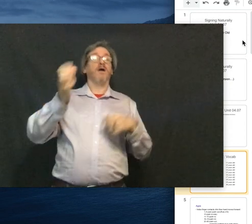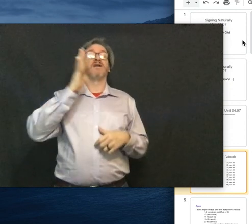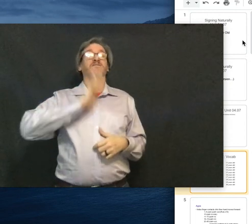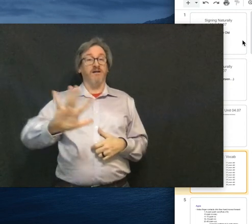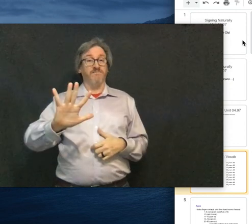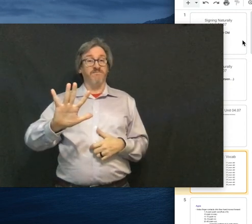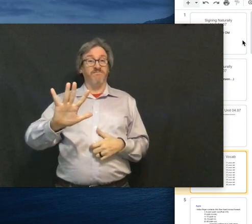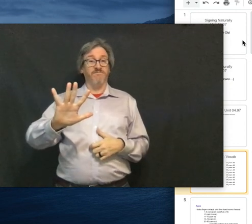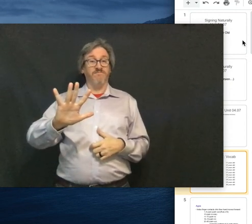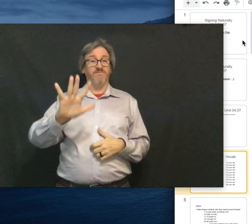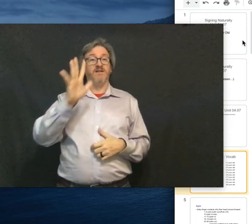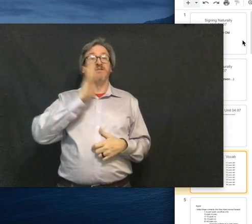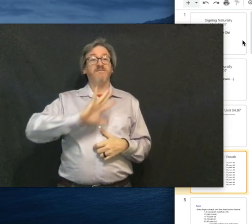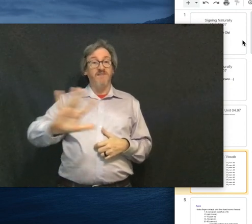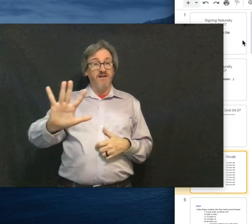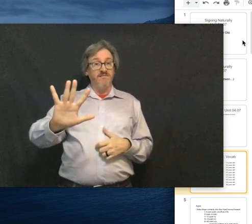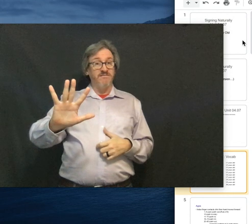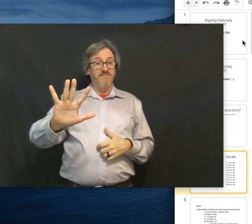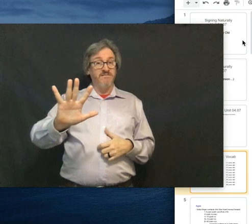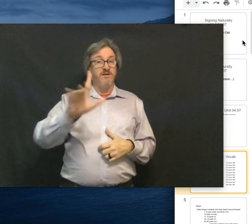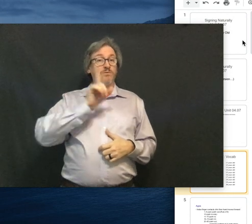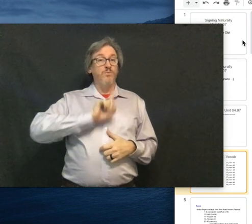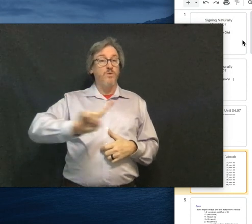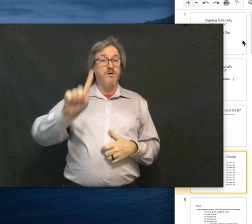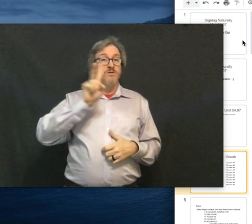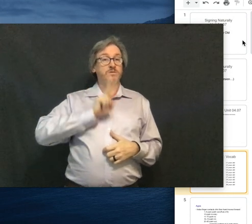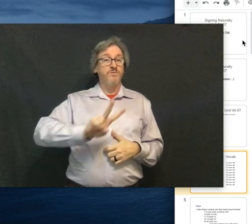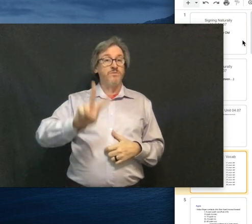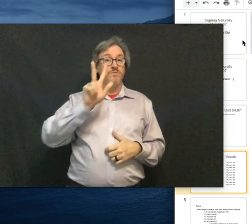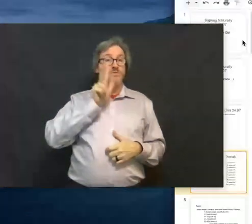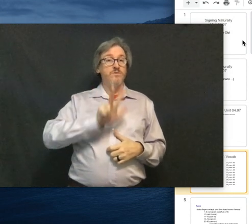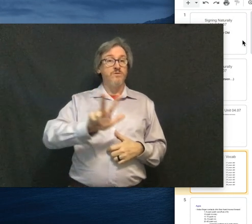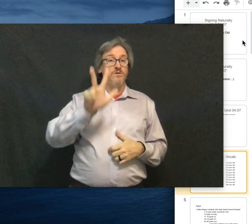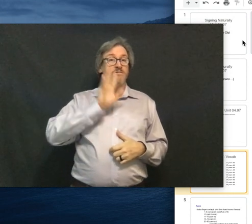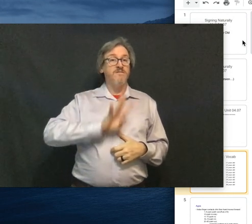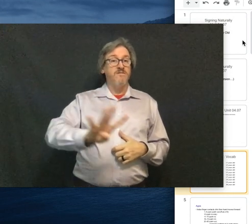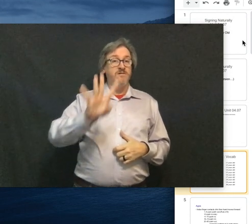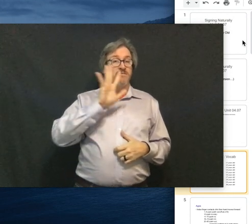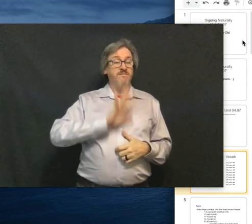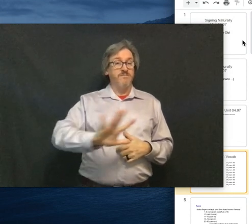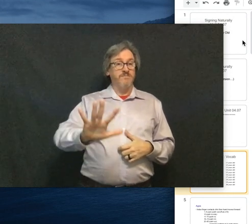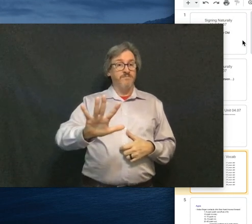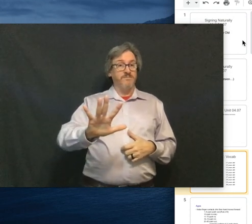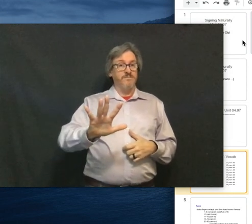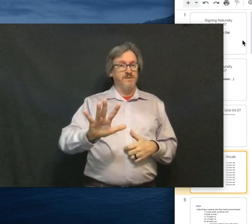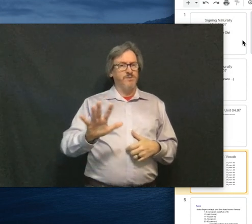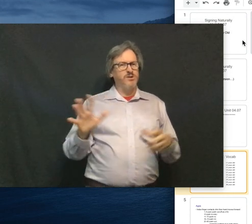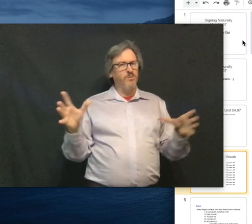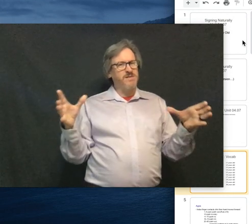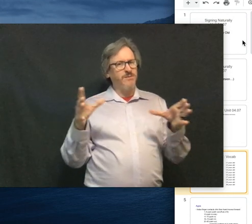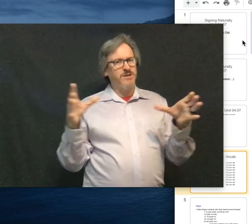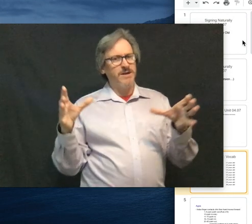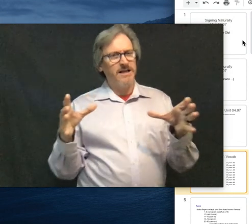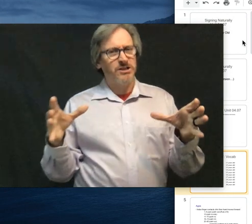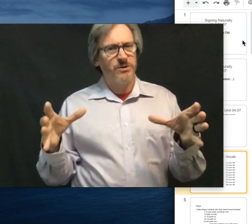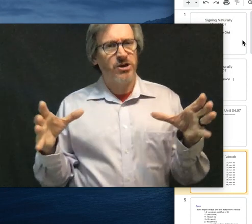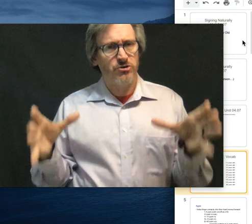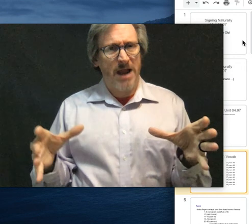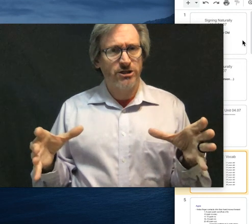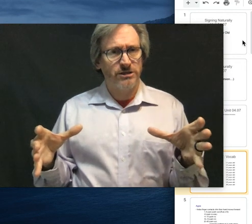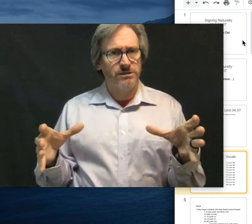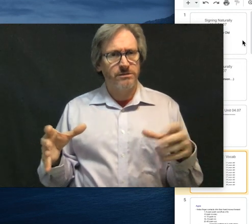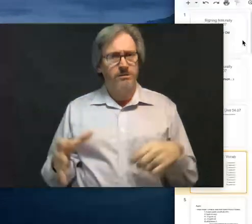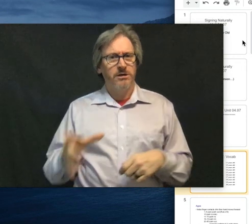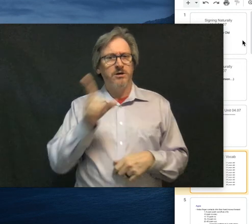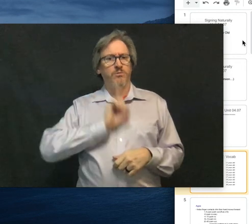Or, so it's almost like we do in English with